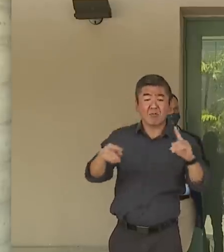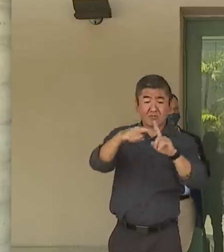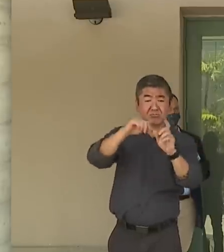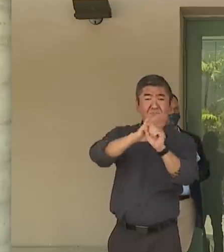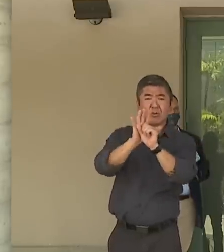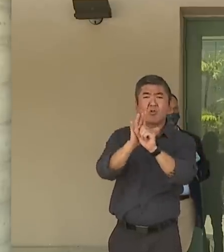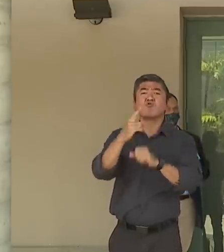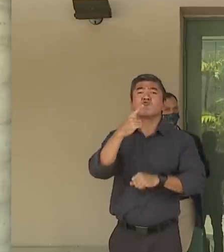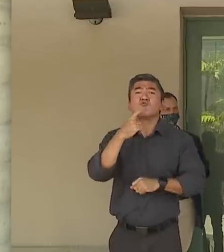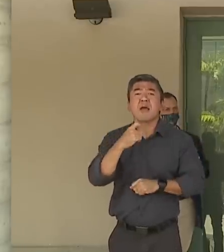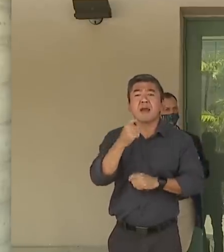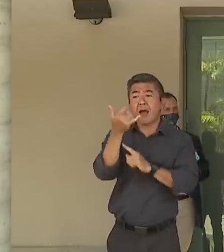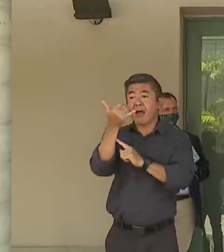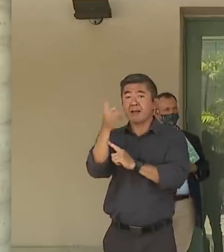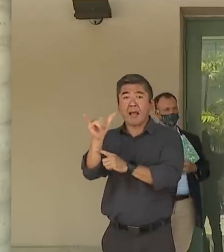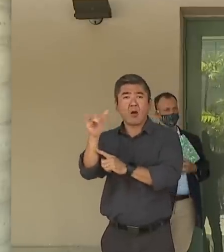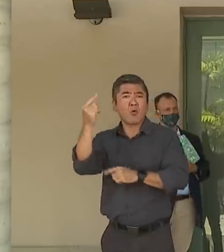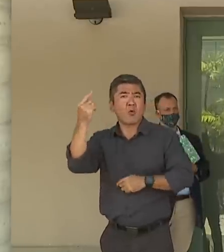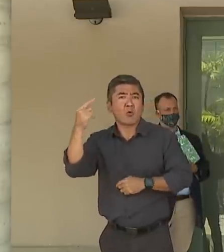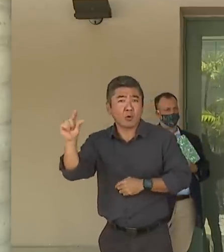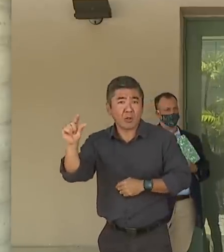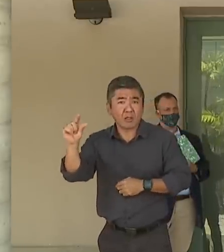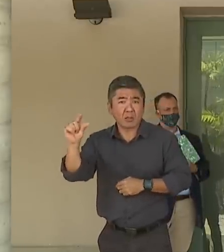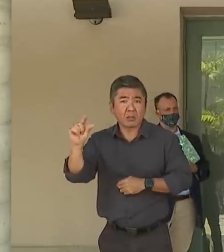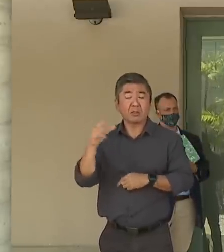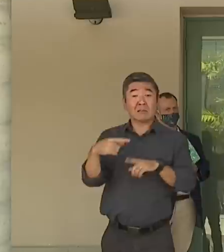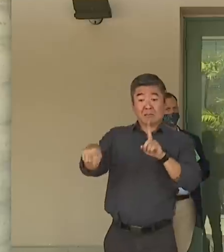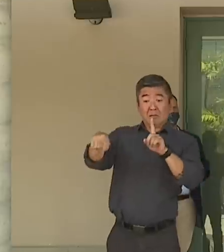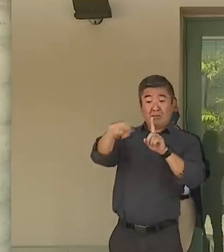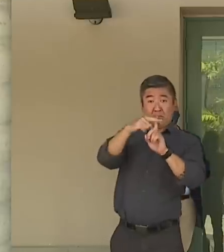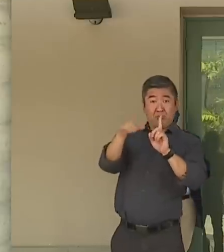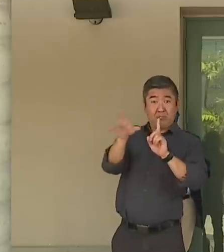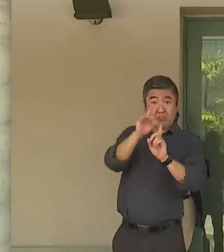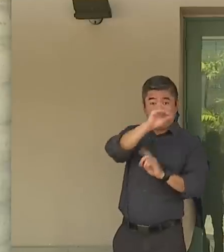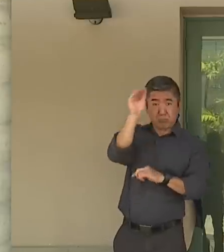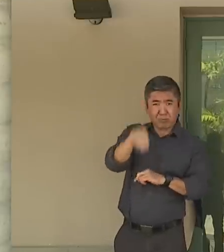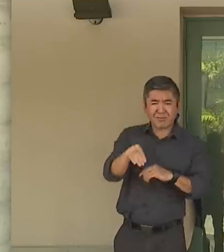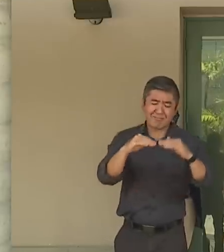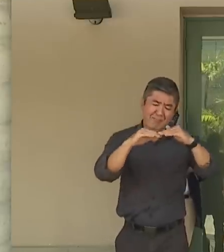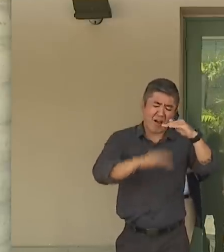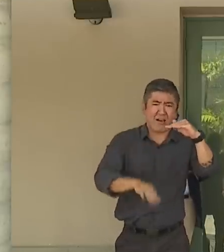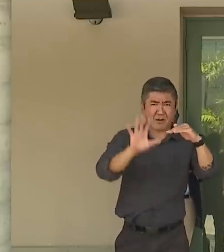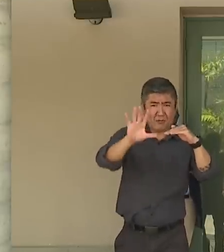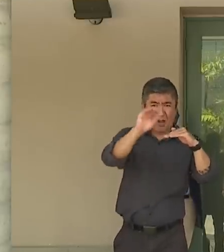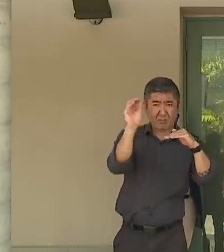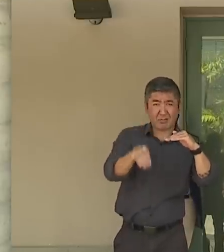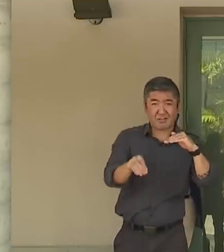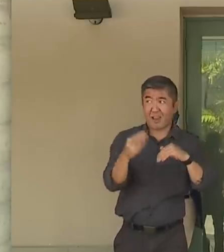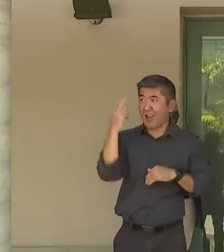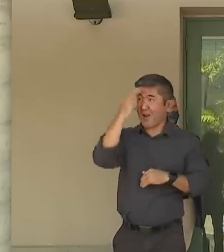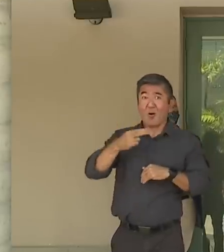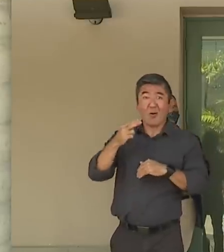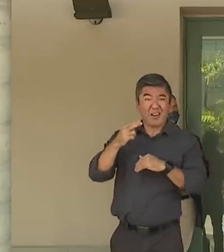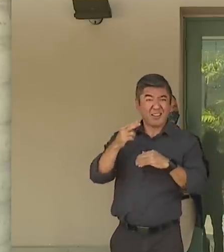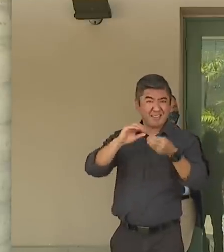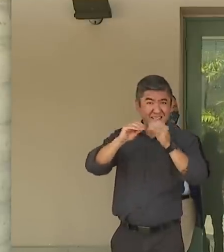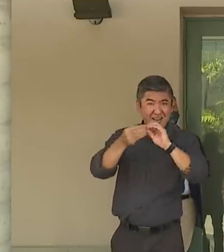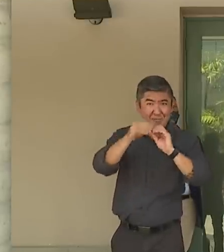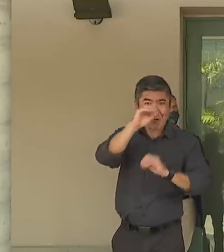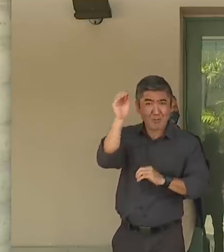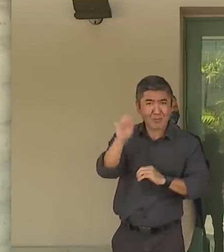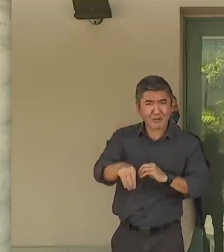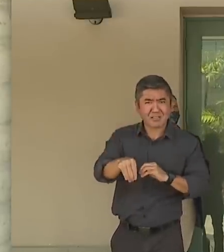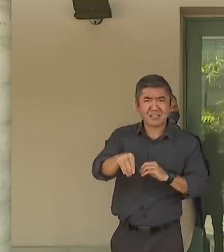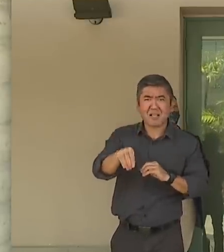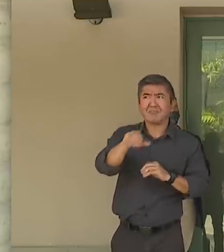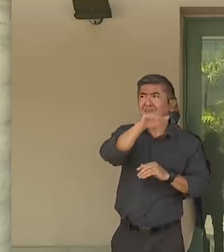task force. If people have a positivity rate of less than 5%, which Hawaii had for quite a while, and